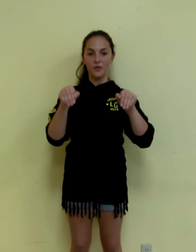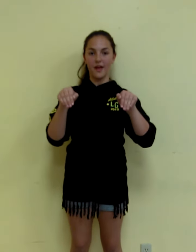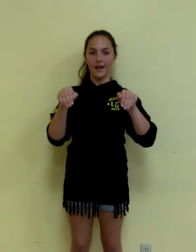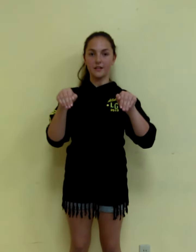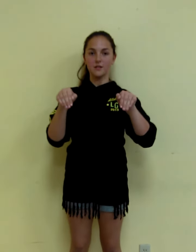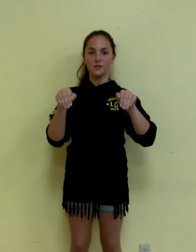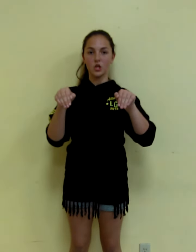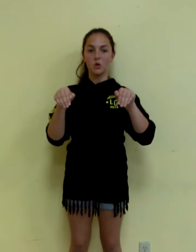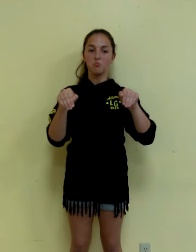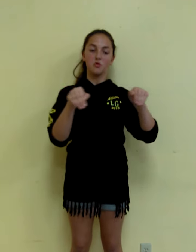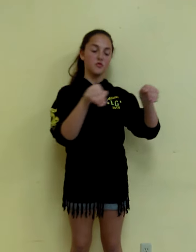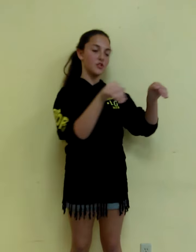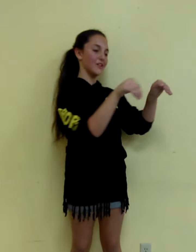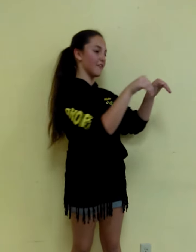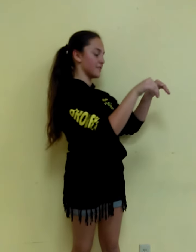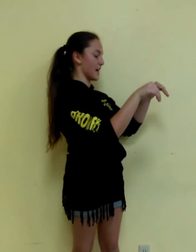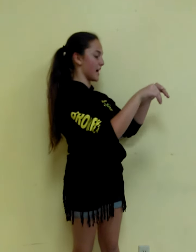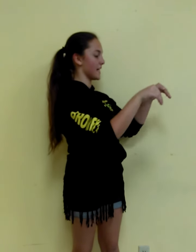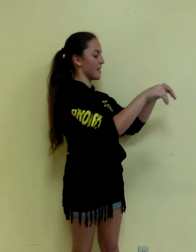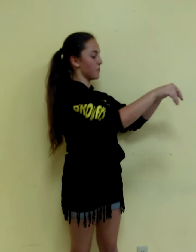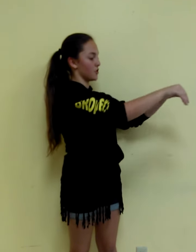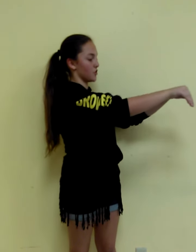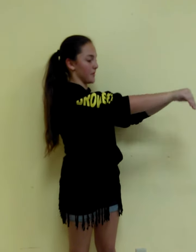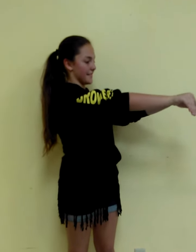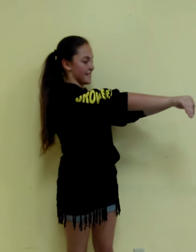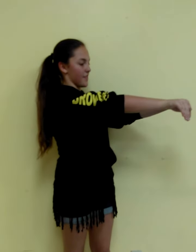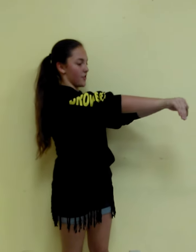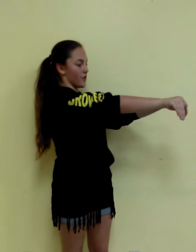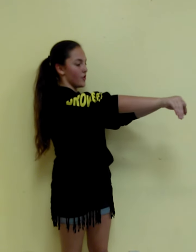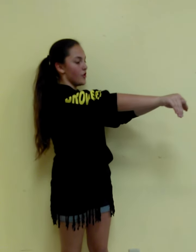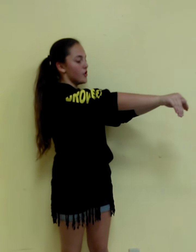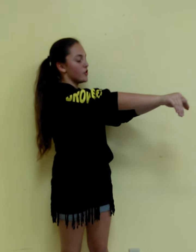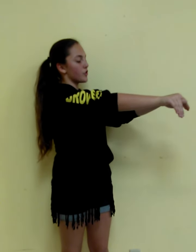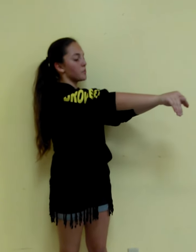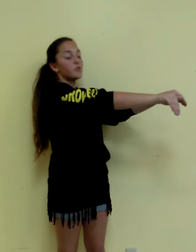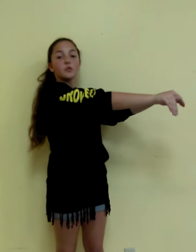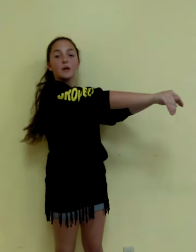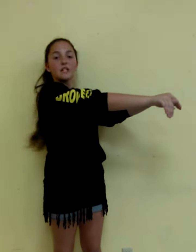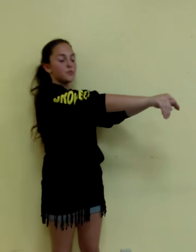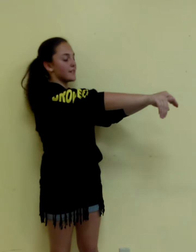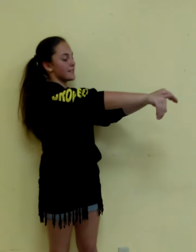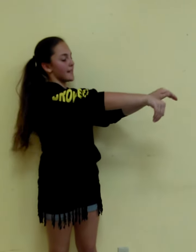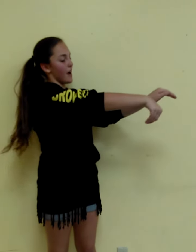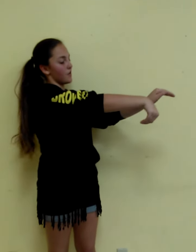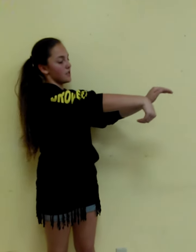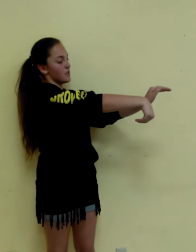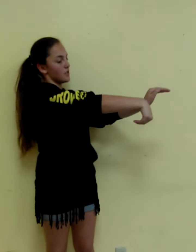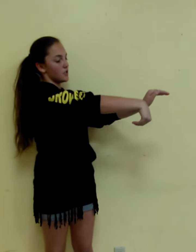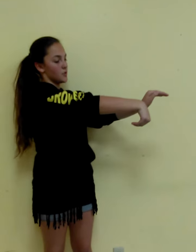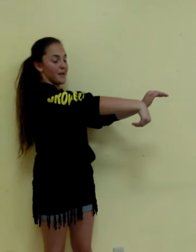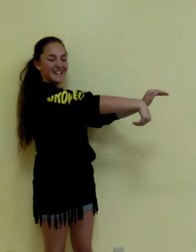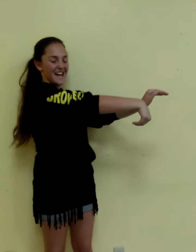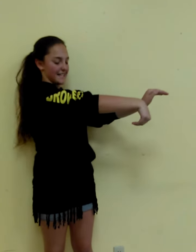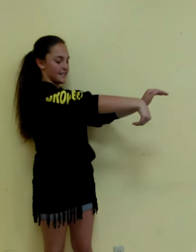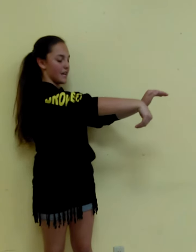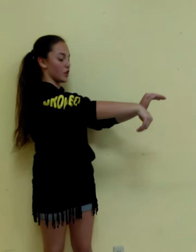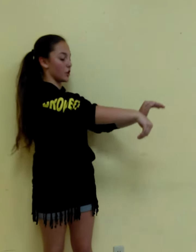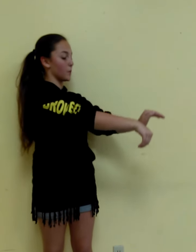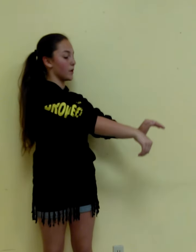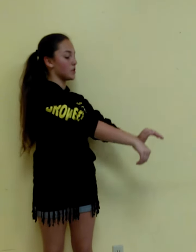hands, move to your left side, and put your wrists together. You're going to move your right wrist down to make an S, and you're going to put it